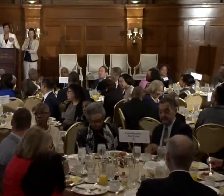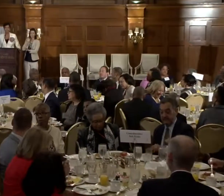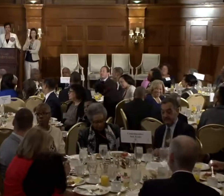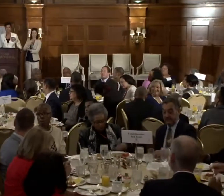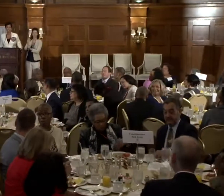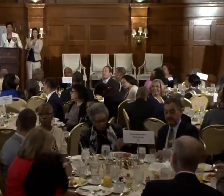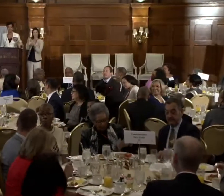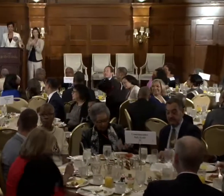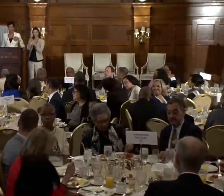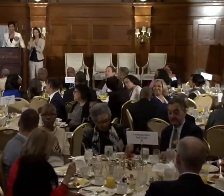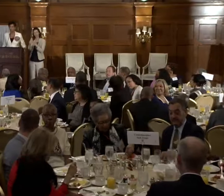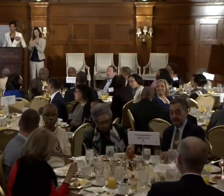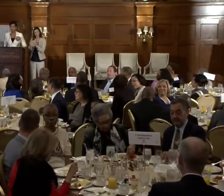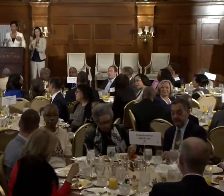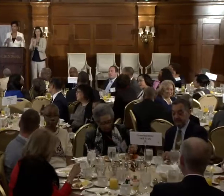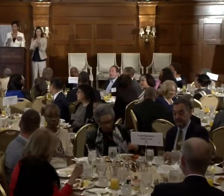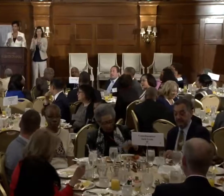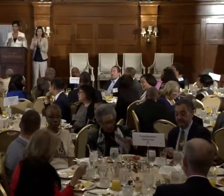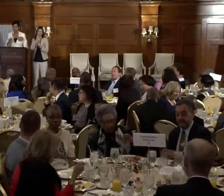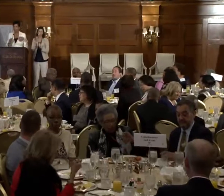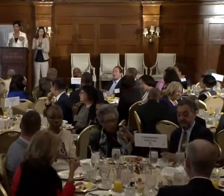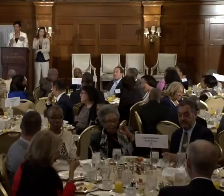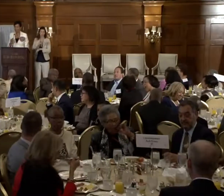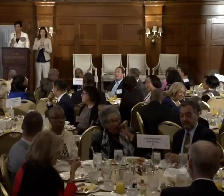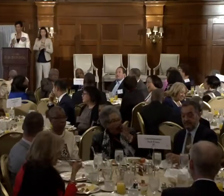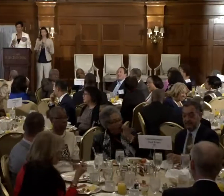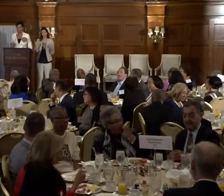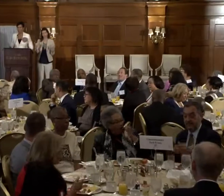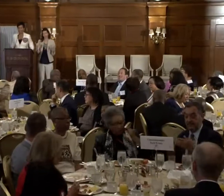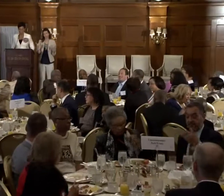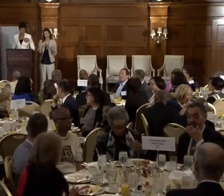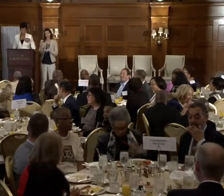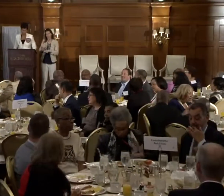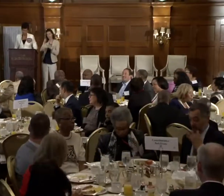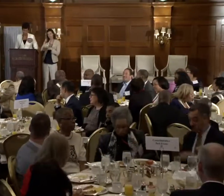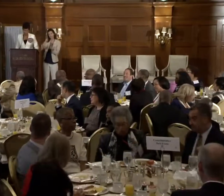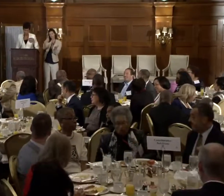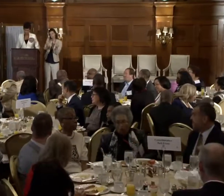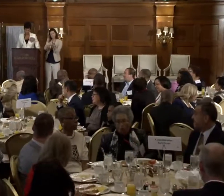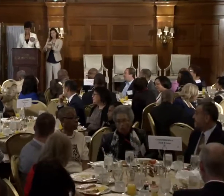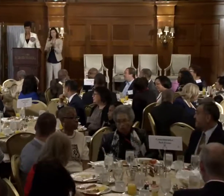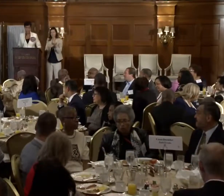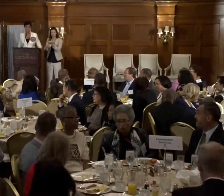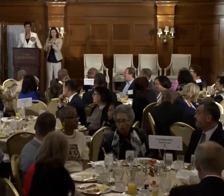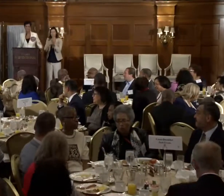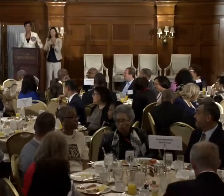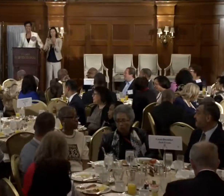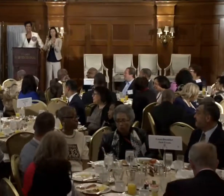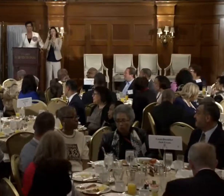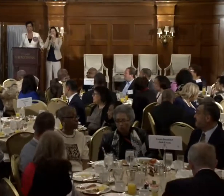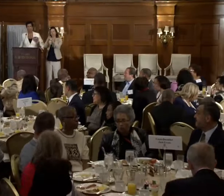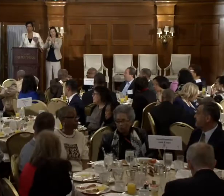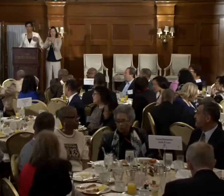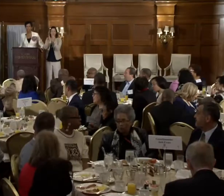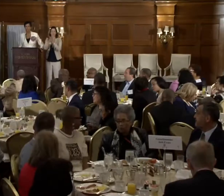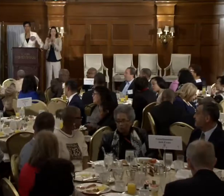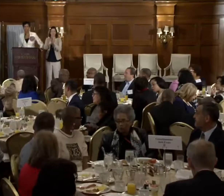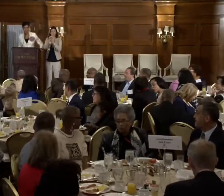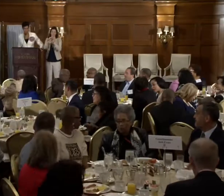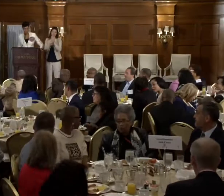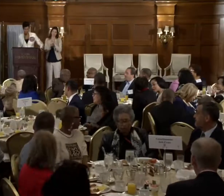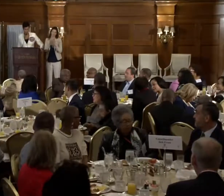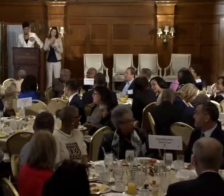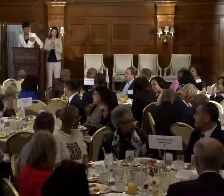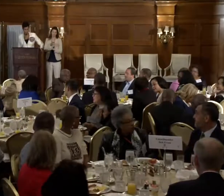his leadership, everybody would be at work right now. Instead of talking about the cause of statehood in preparing